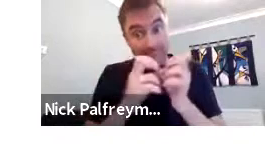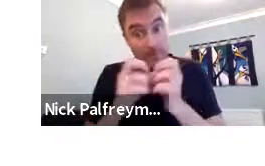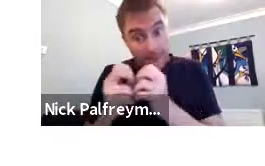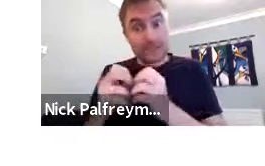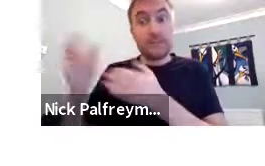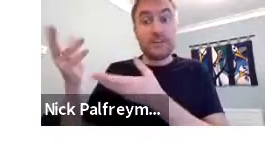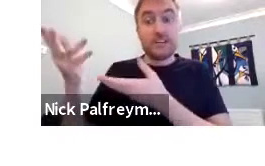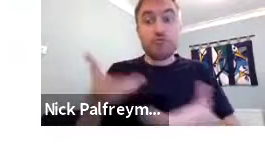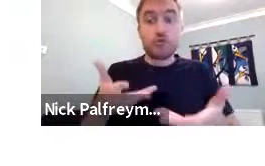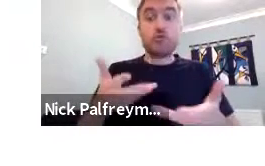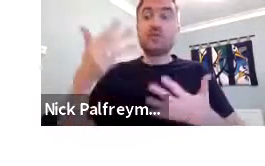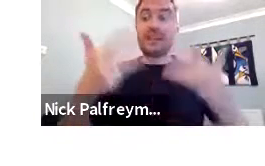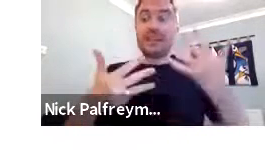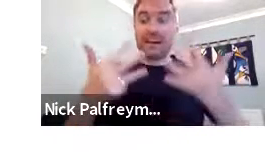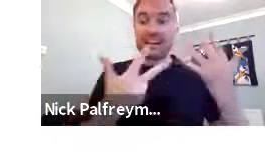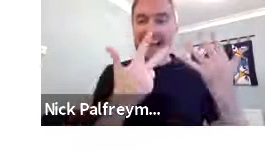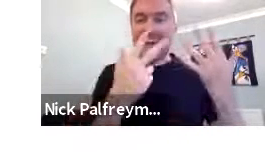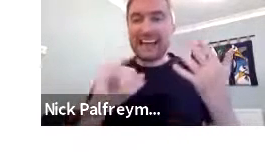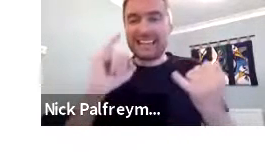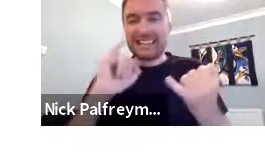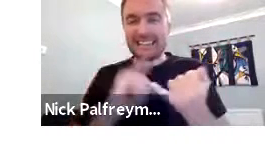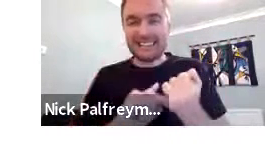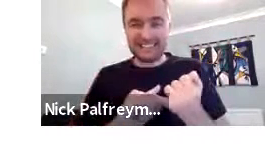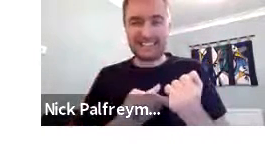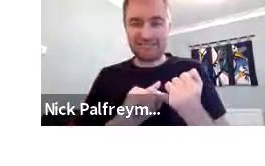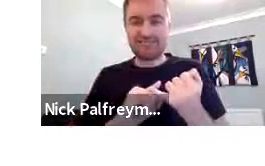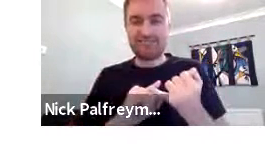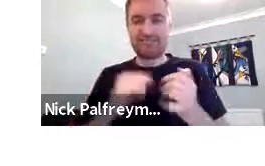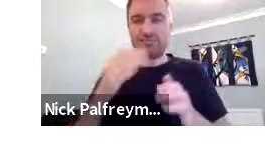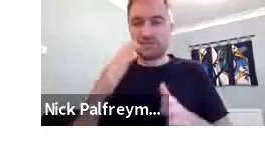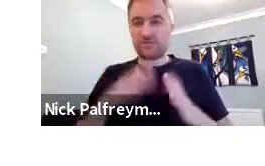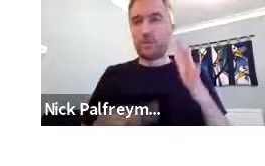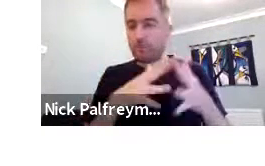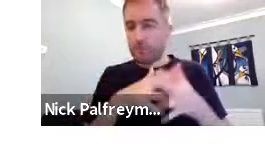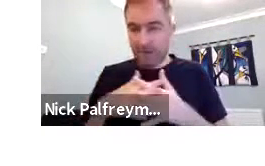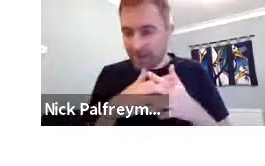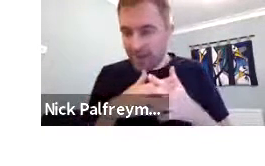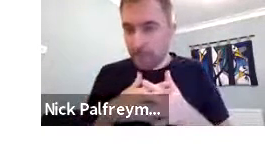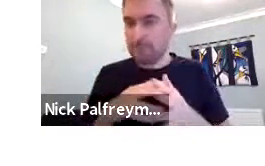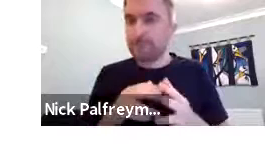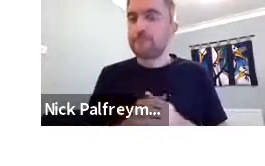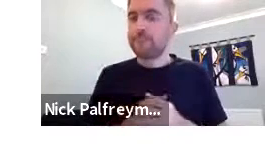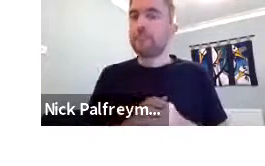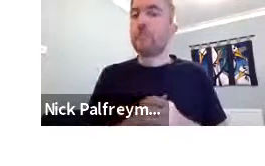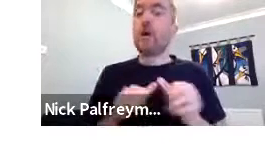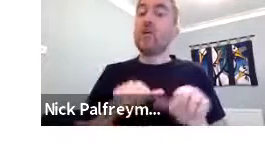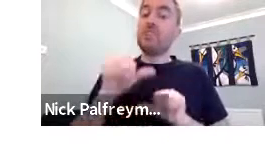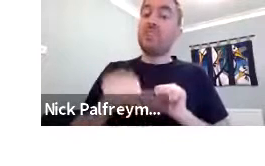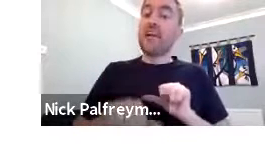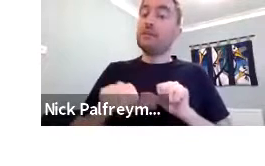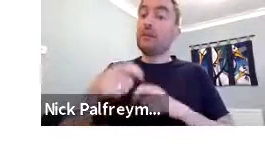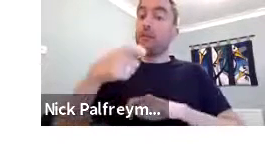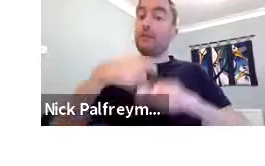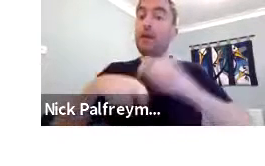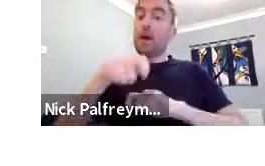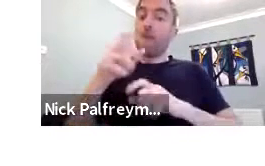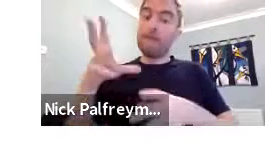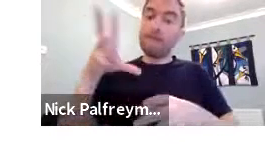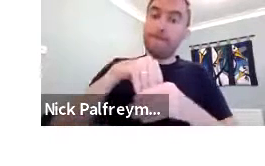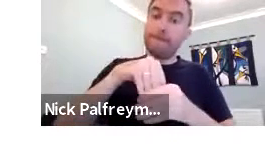And then the ASL alphabet was introduced in the 1980s and that was from America.